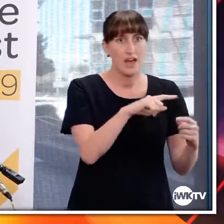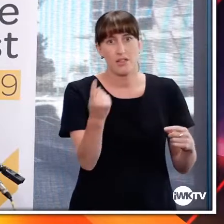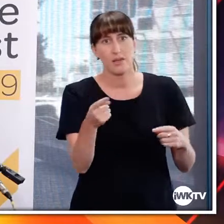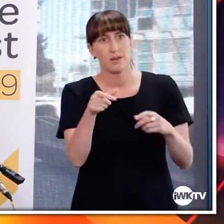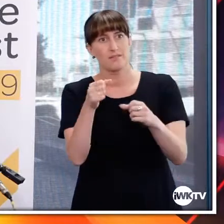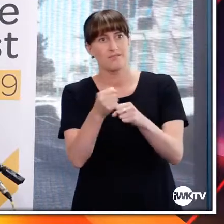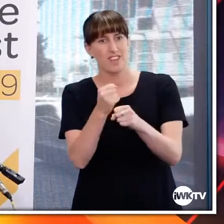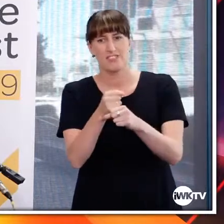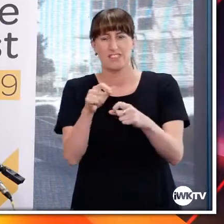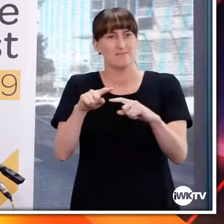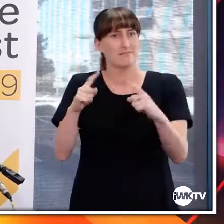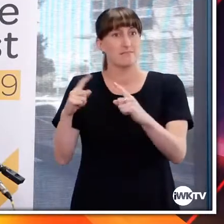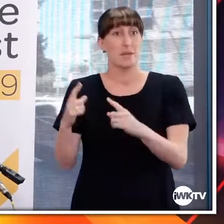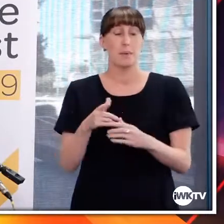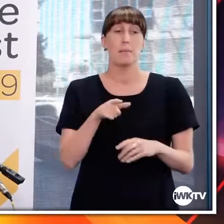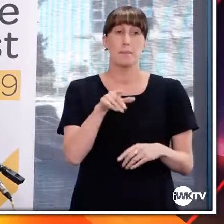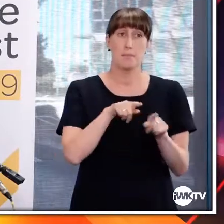US.